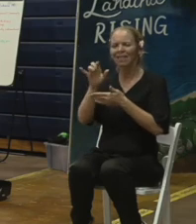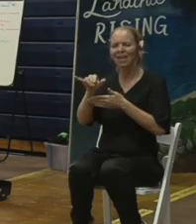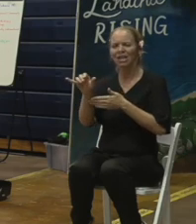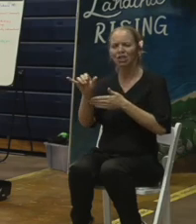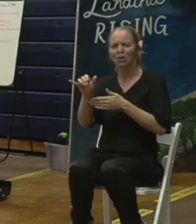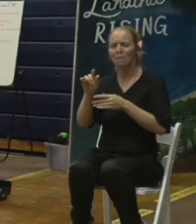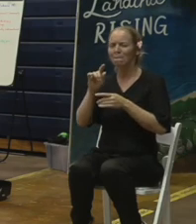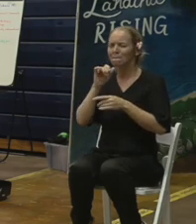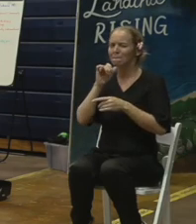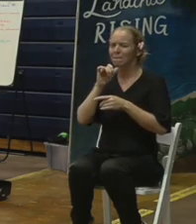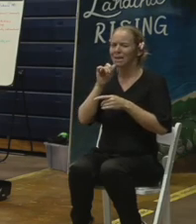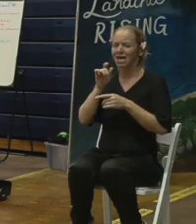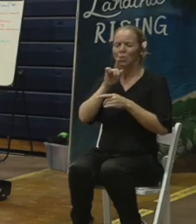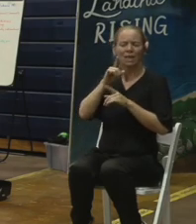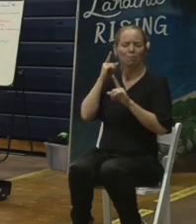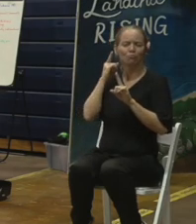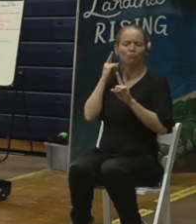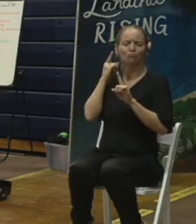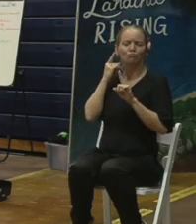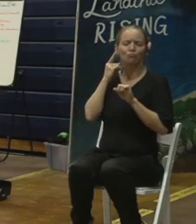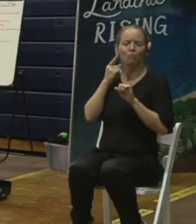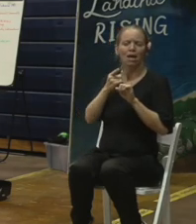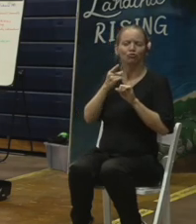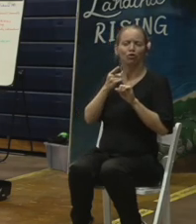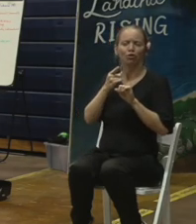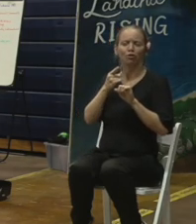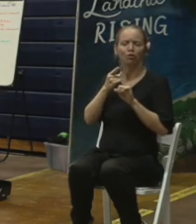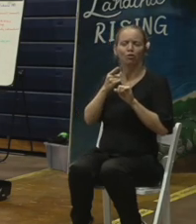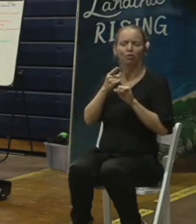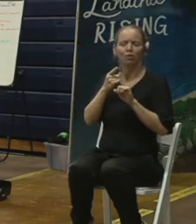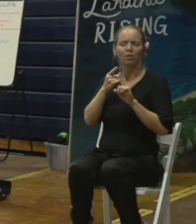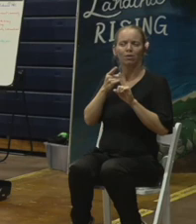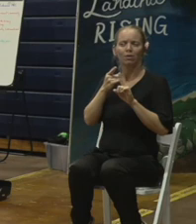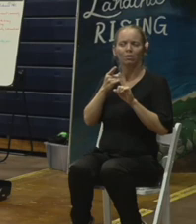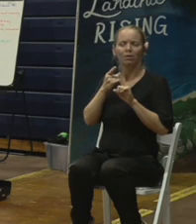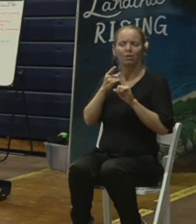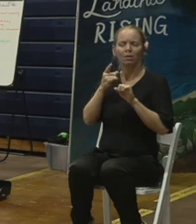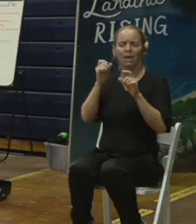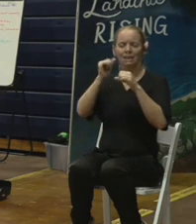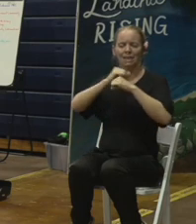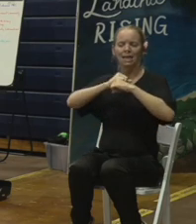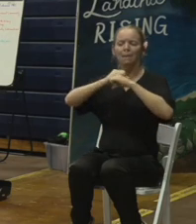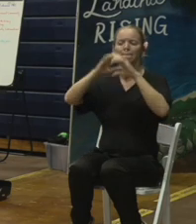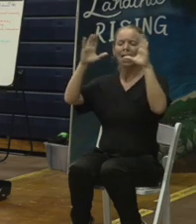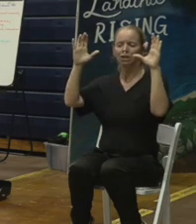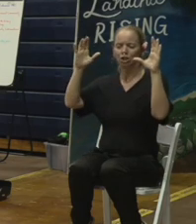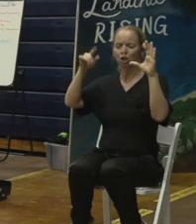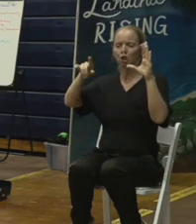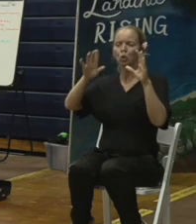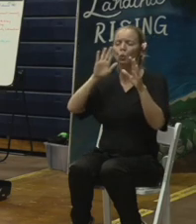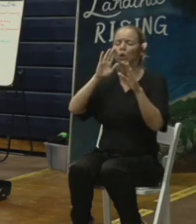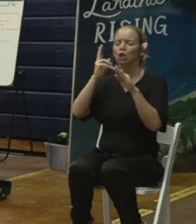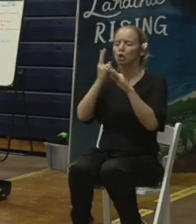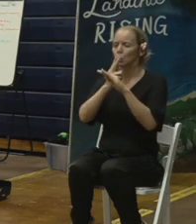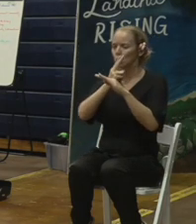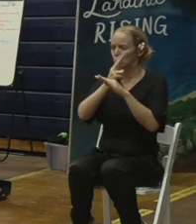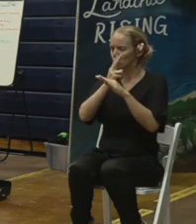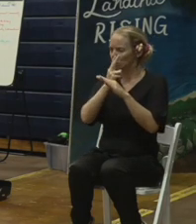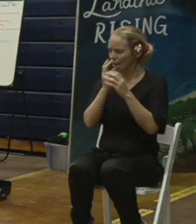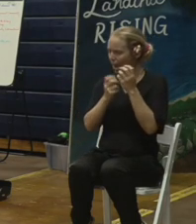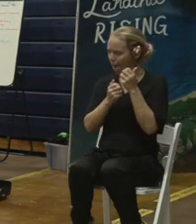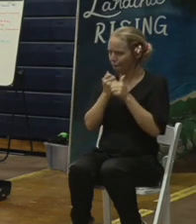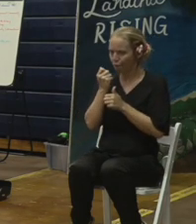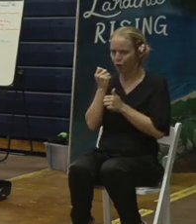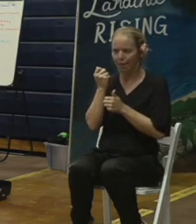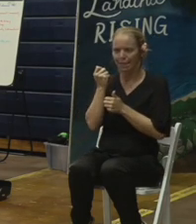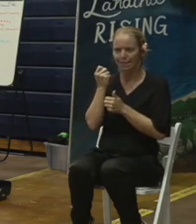practical because I would imagine that you know you will use every dime to foster reconstruction.